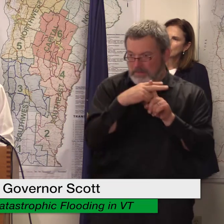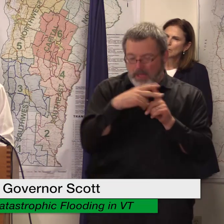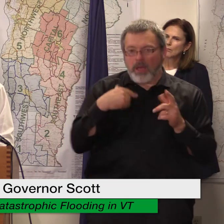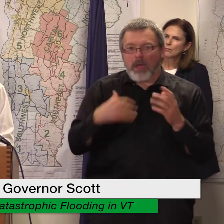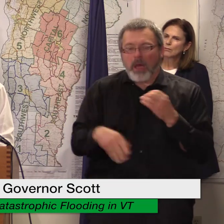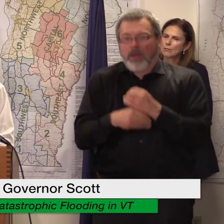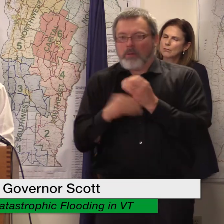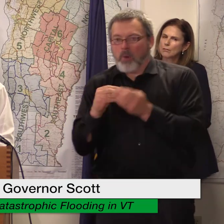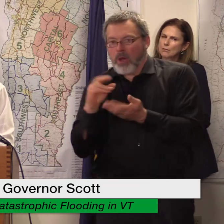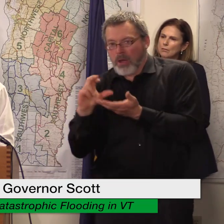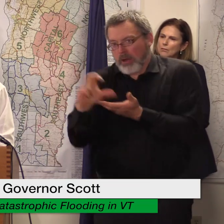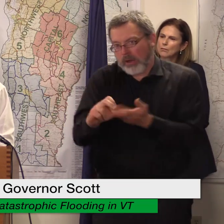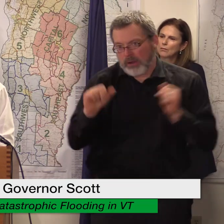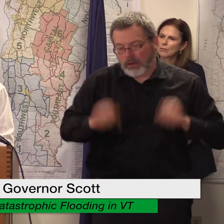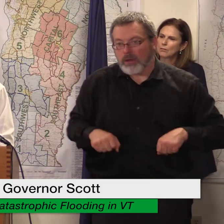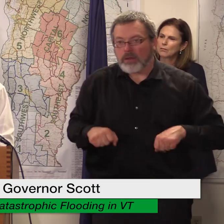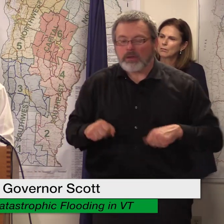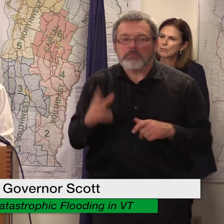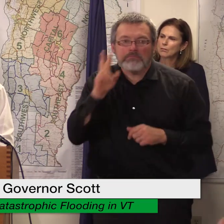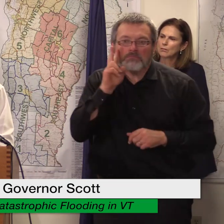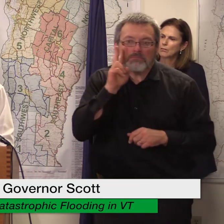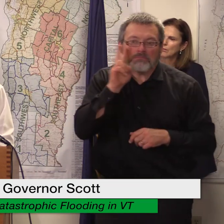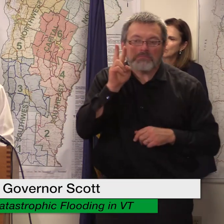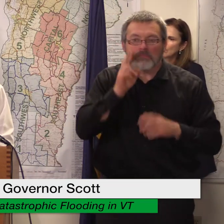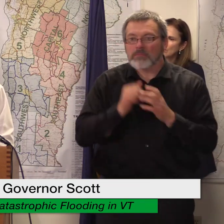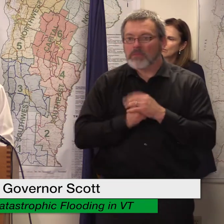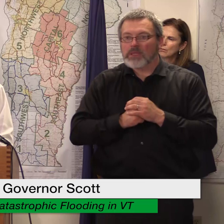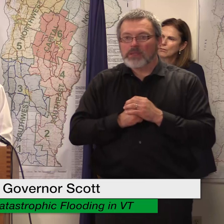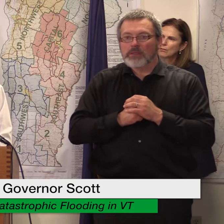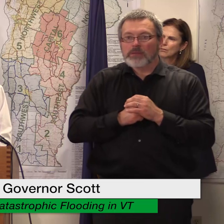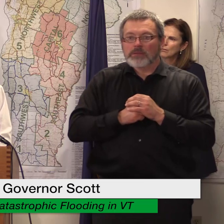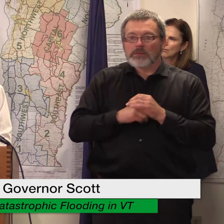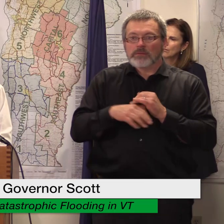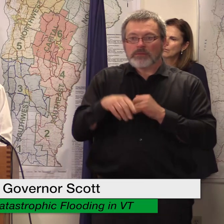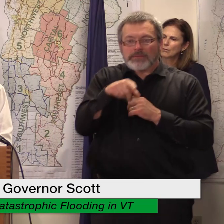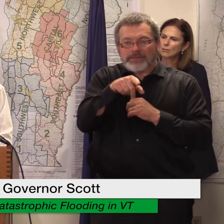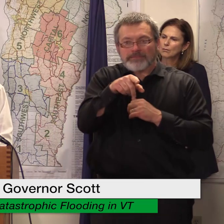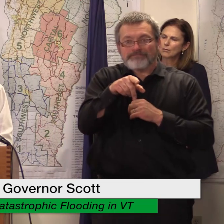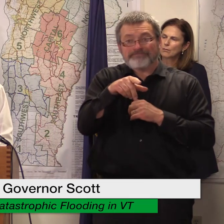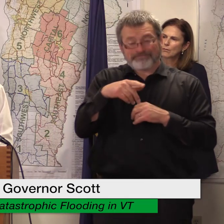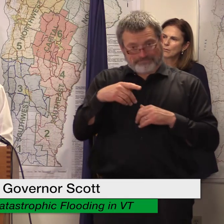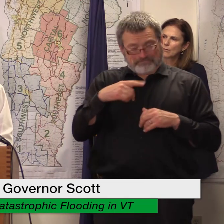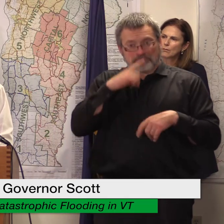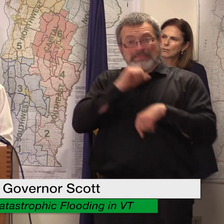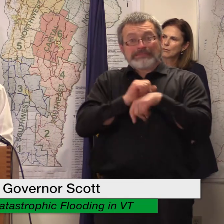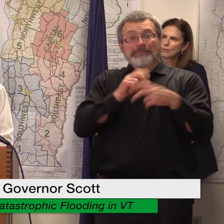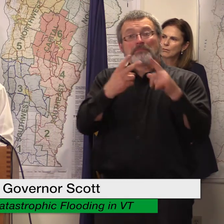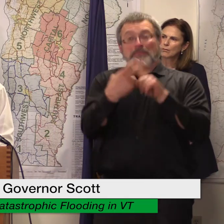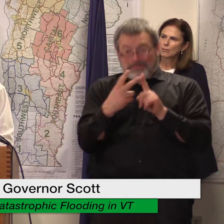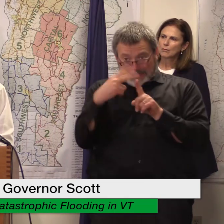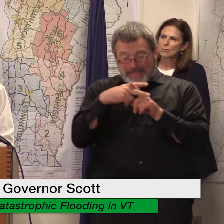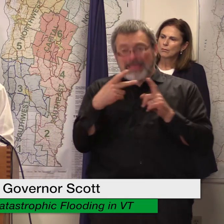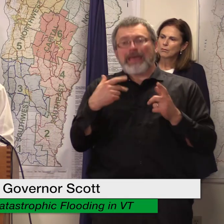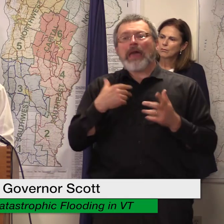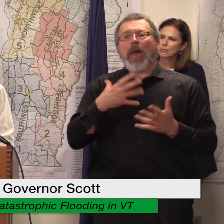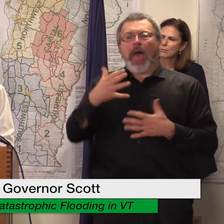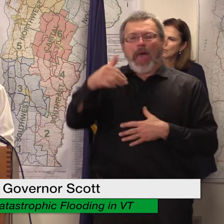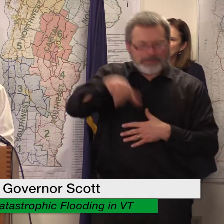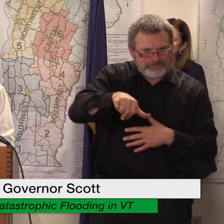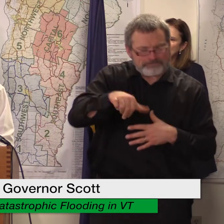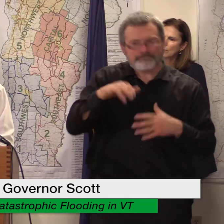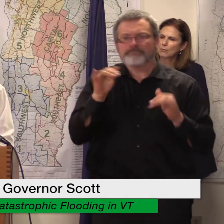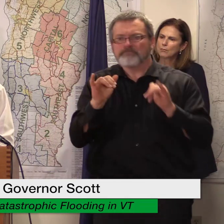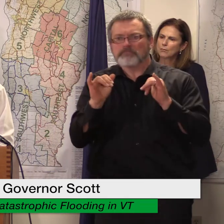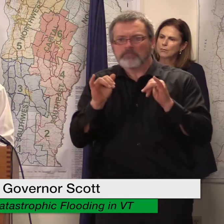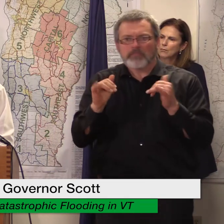third if you have been determined as ineligible either in part or whole for financial